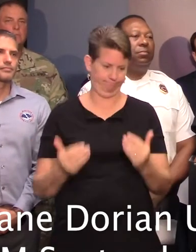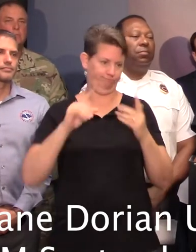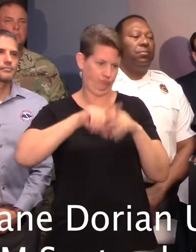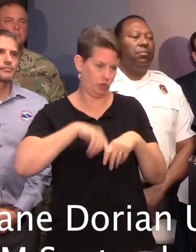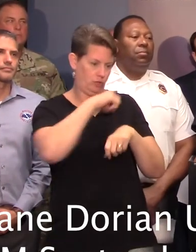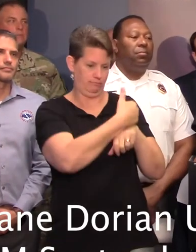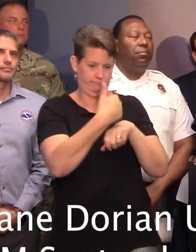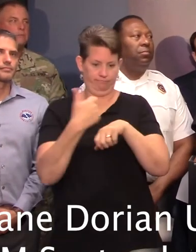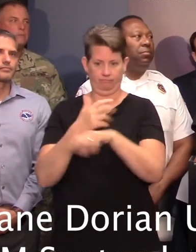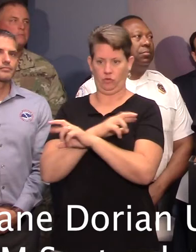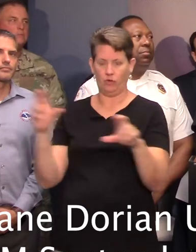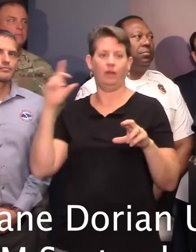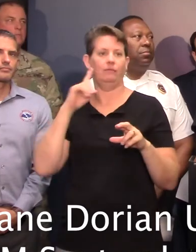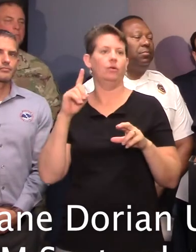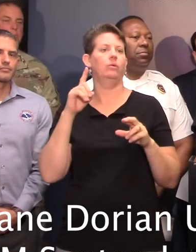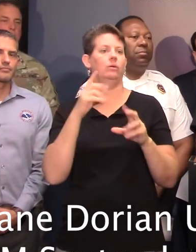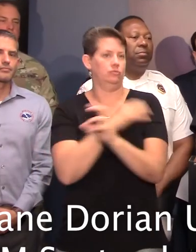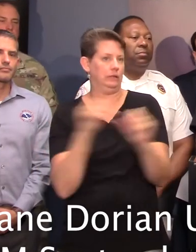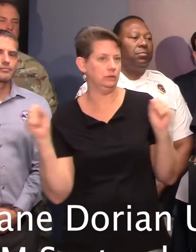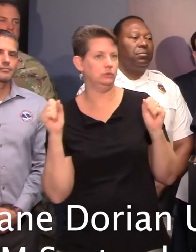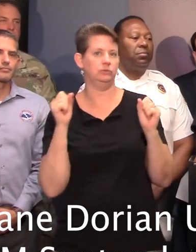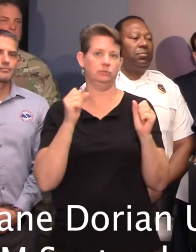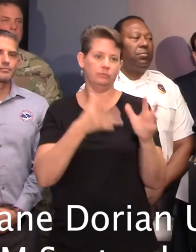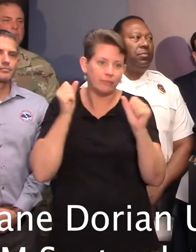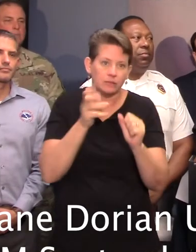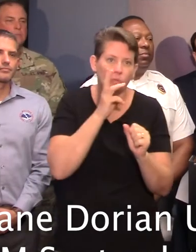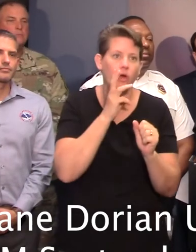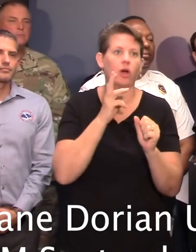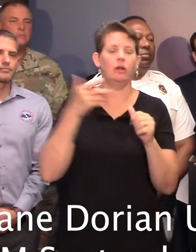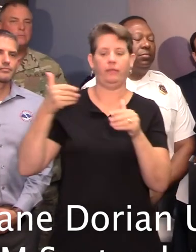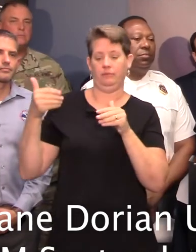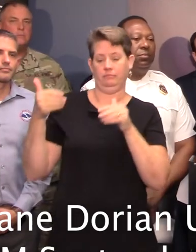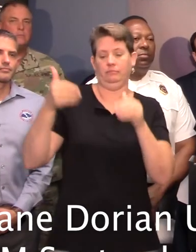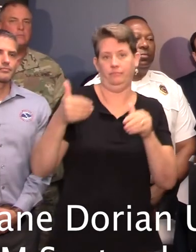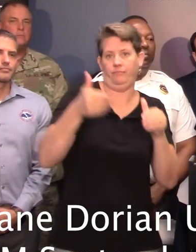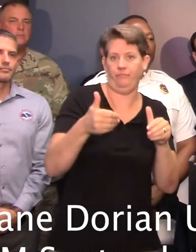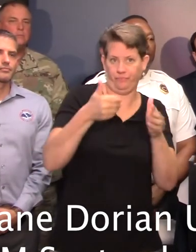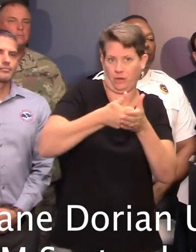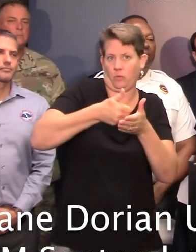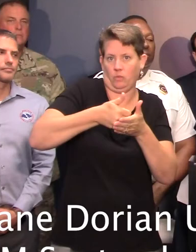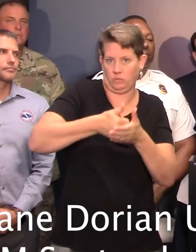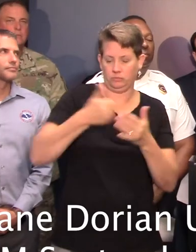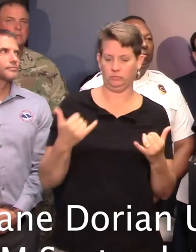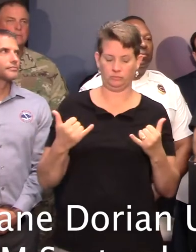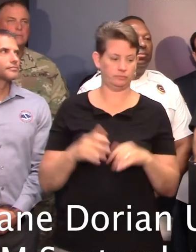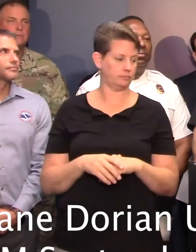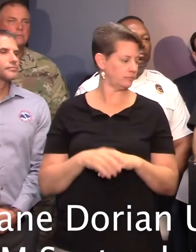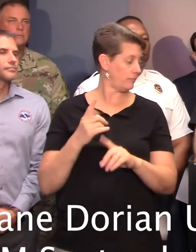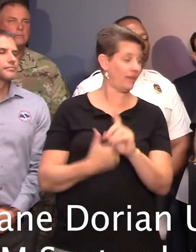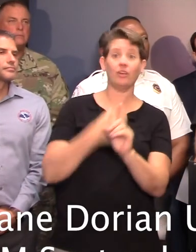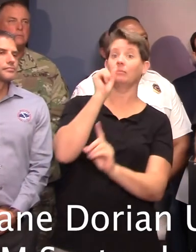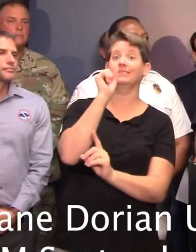rescue resources and swift water rescue resources closer to the coast today. Currently, just from South